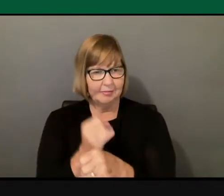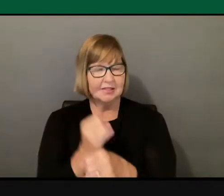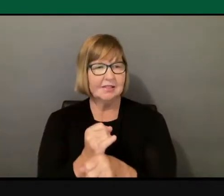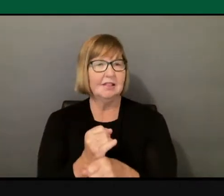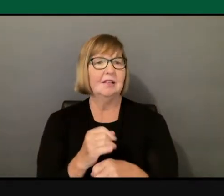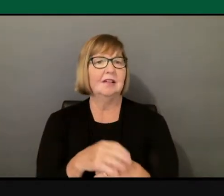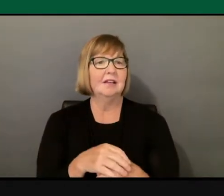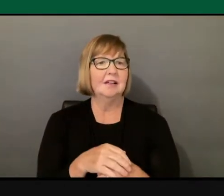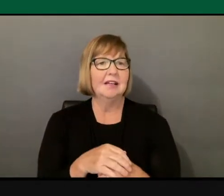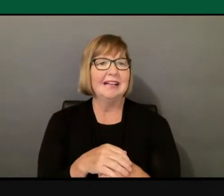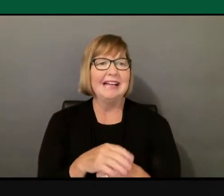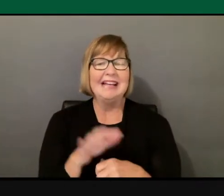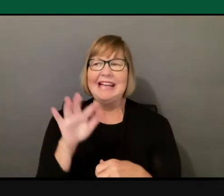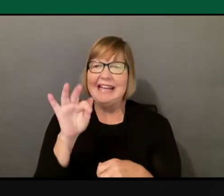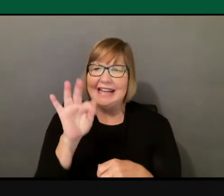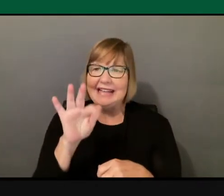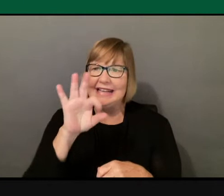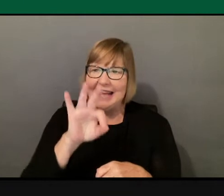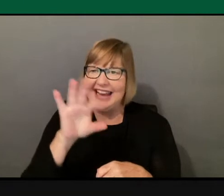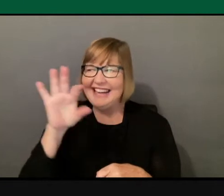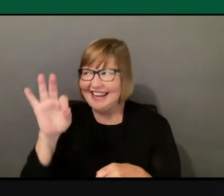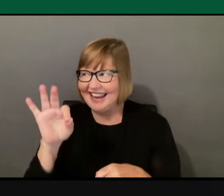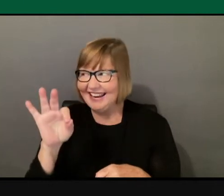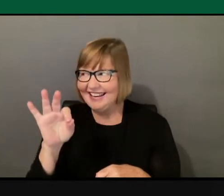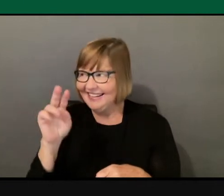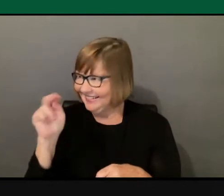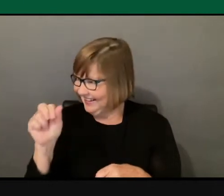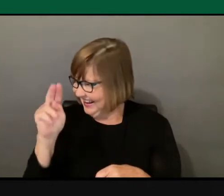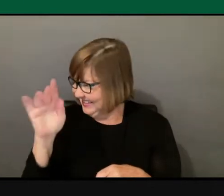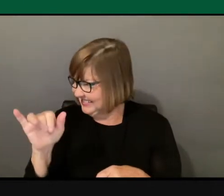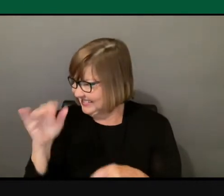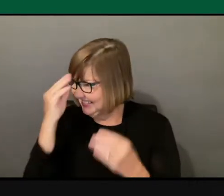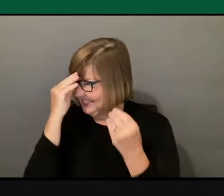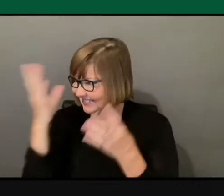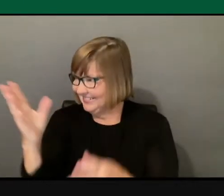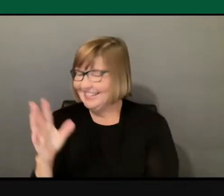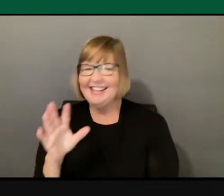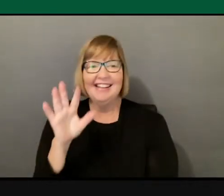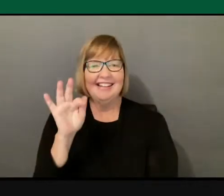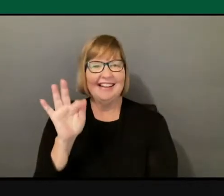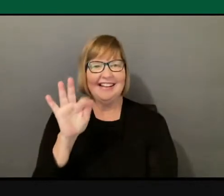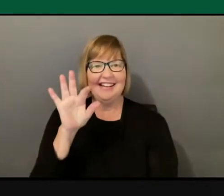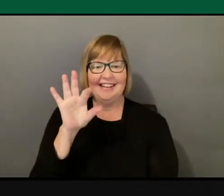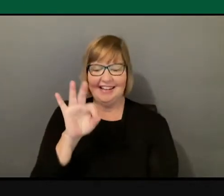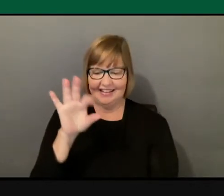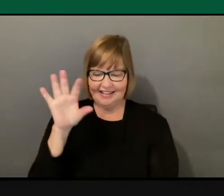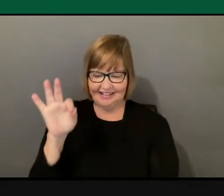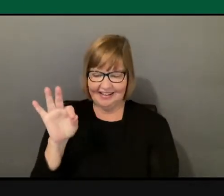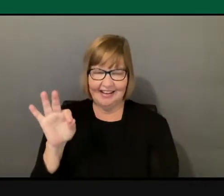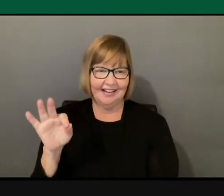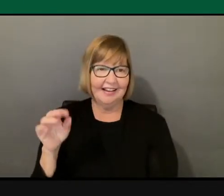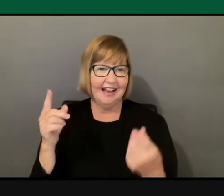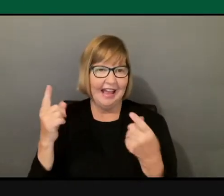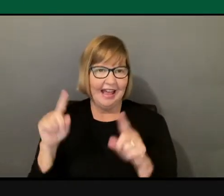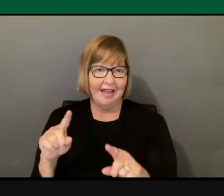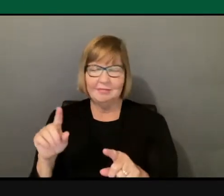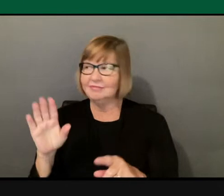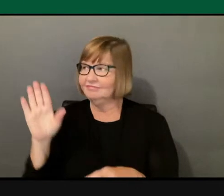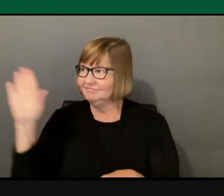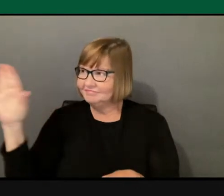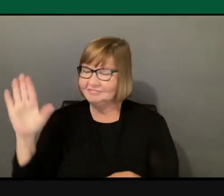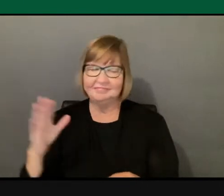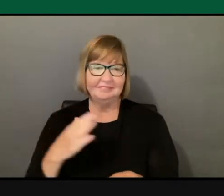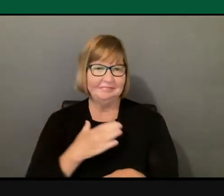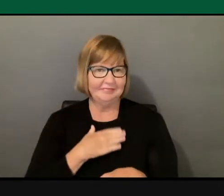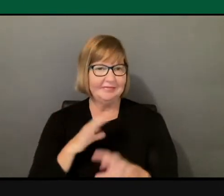1999. So in 1999, Rabbi Wexler's congregation, my congregation, the Orthodox congregation